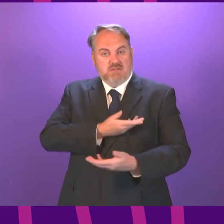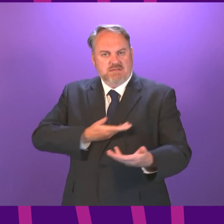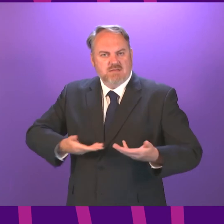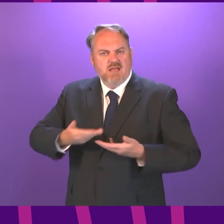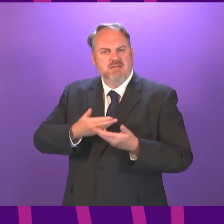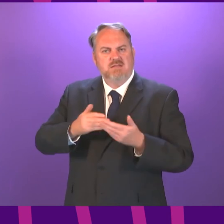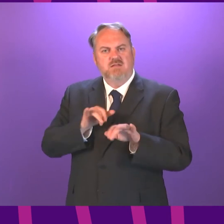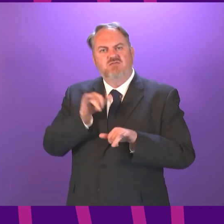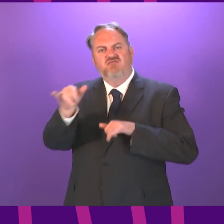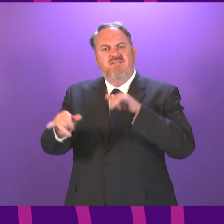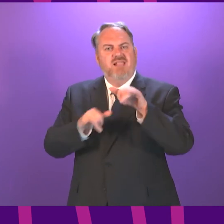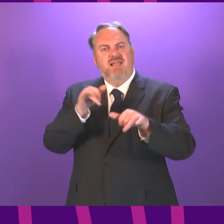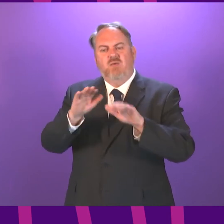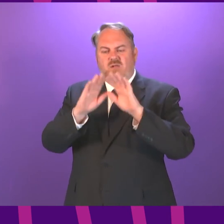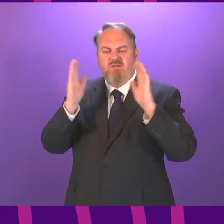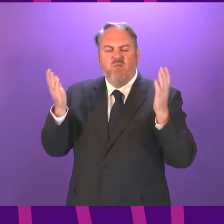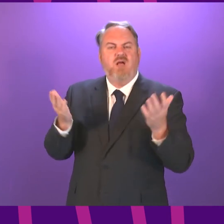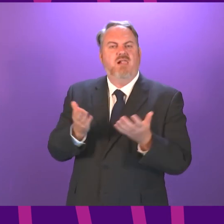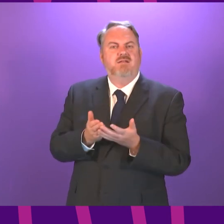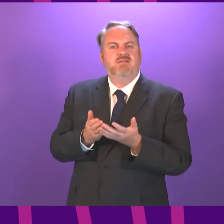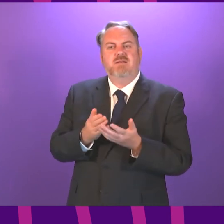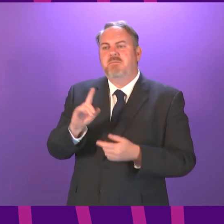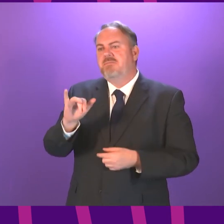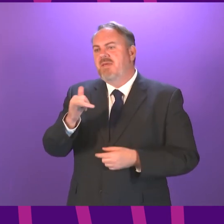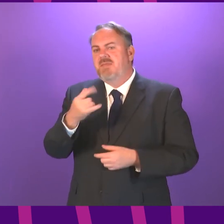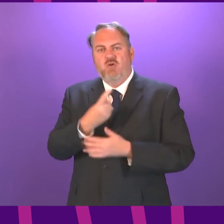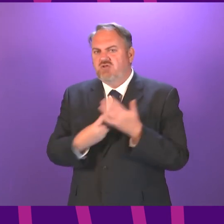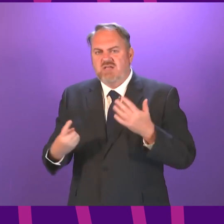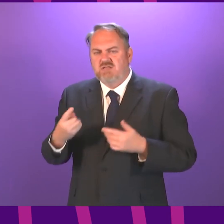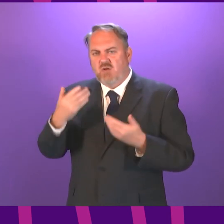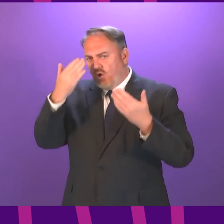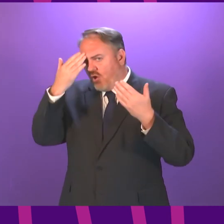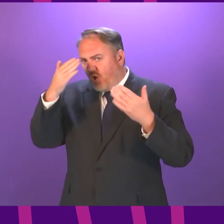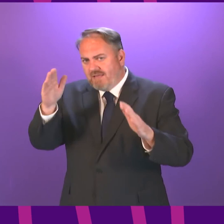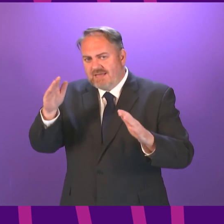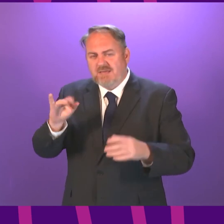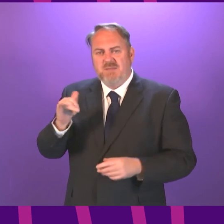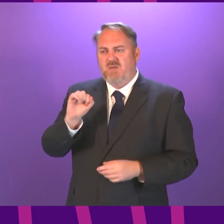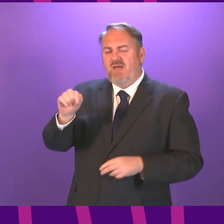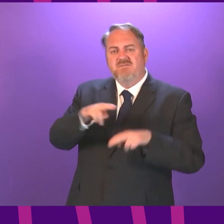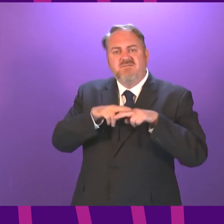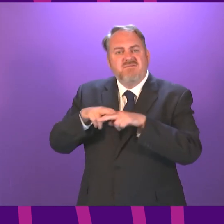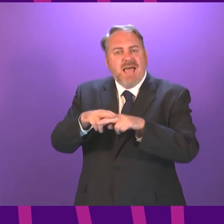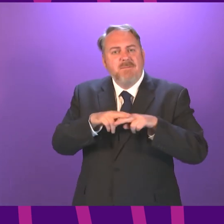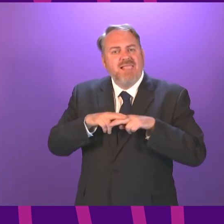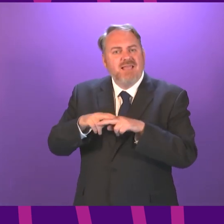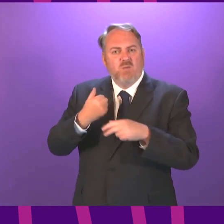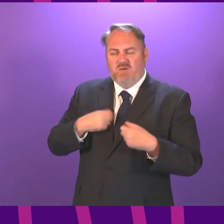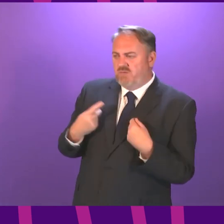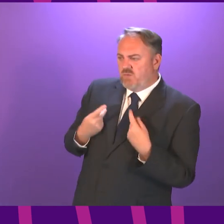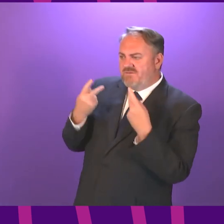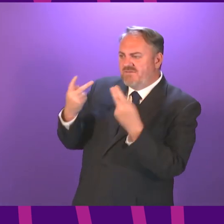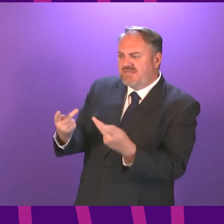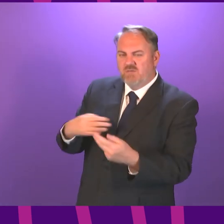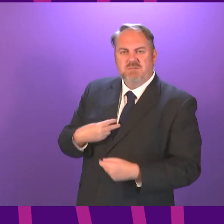often in the context of holidays but people who have family overseas and for whom international travel is about family connection often